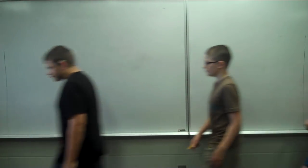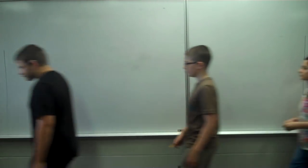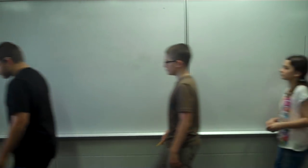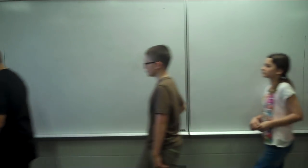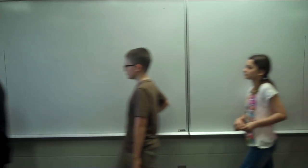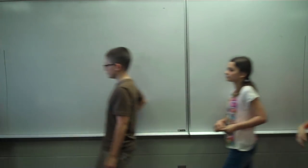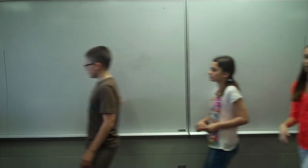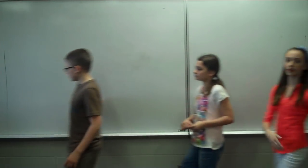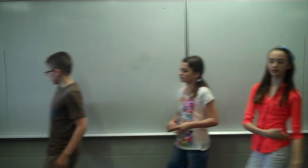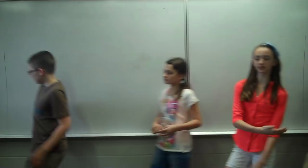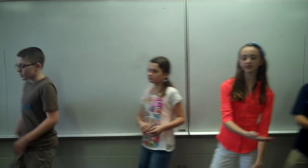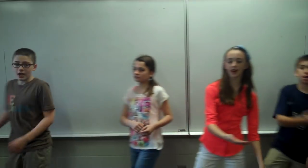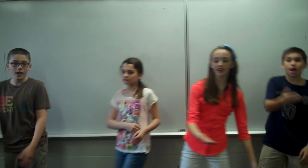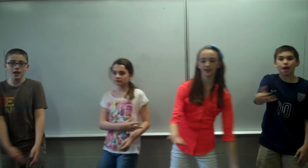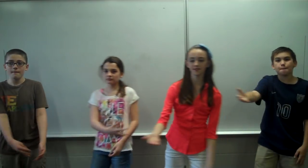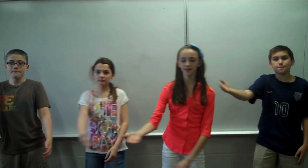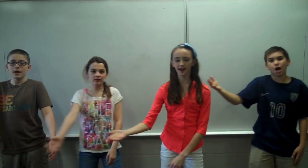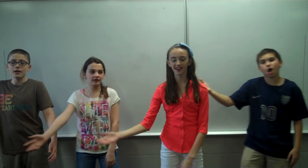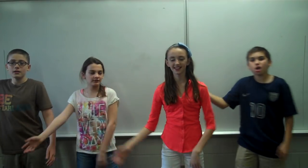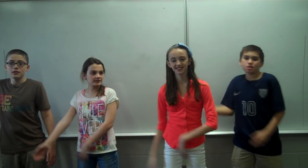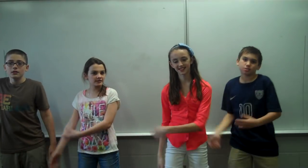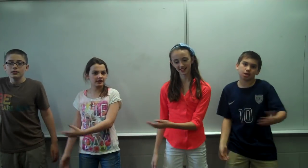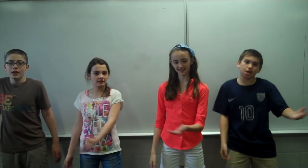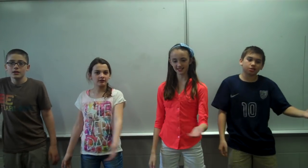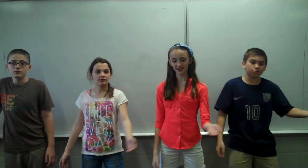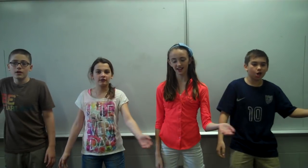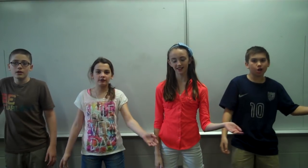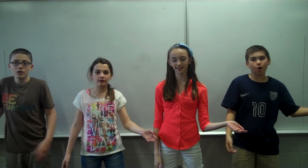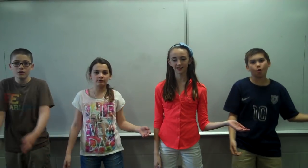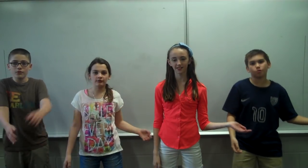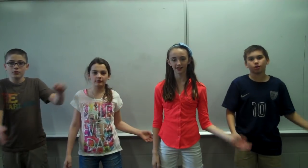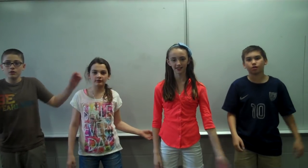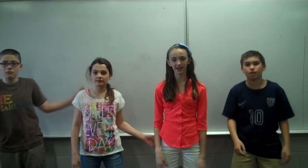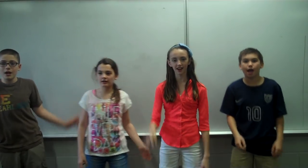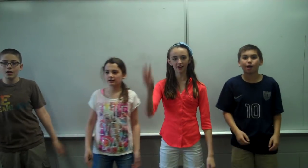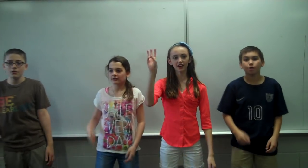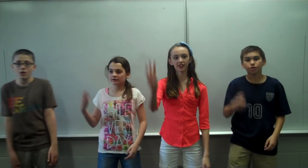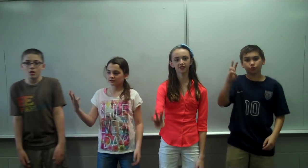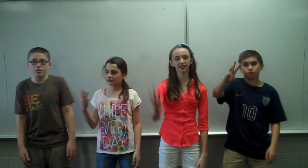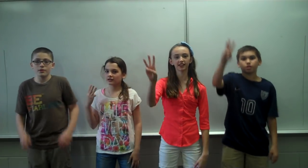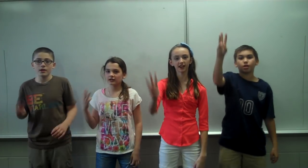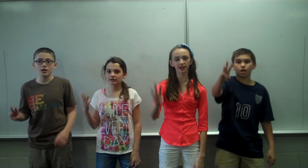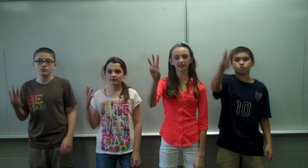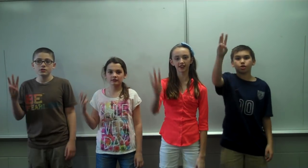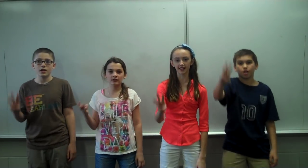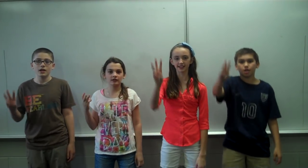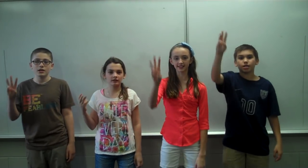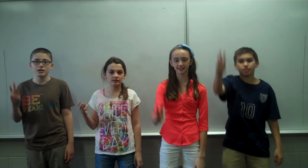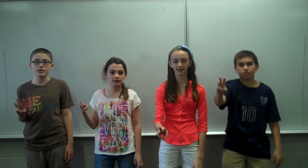The Ghatan Empire takes right over around 300 AD